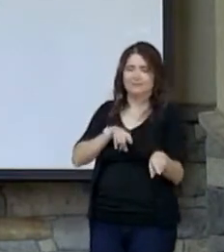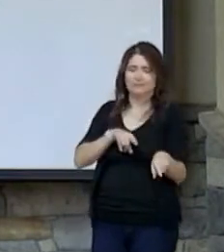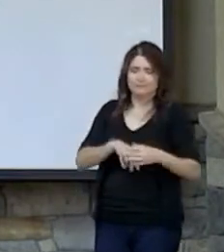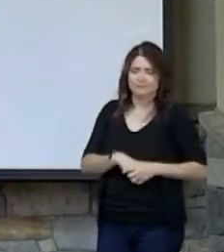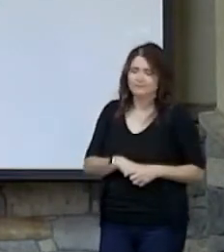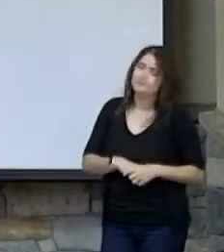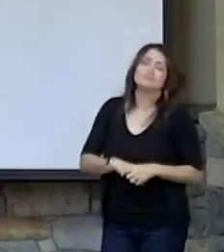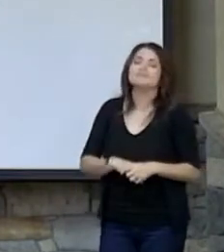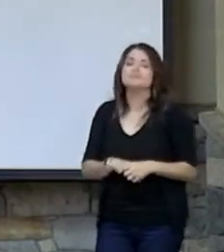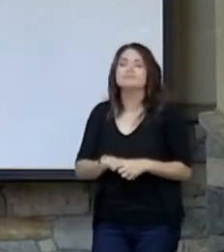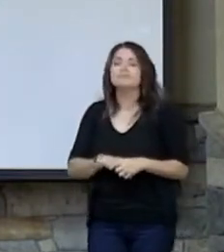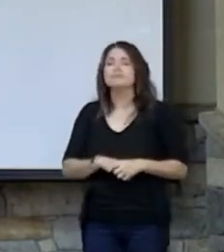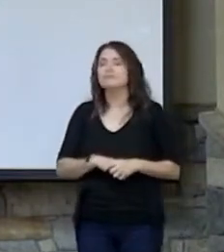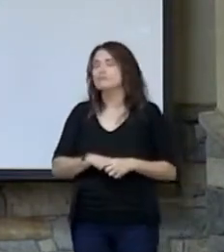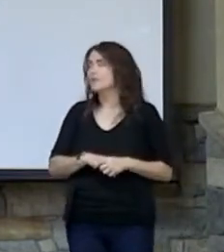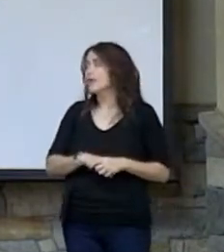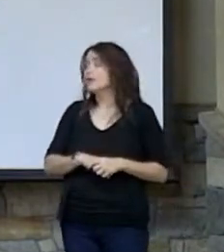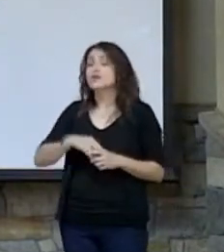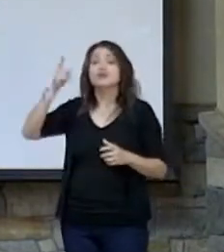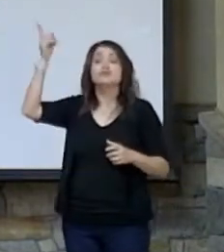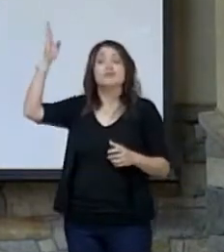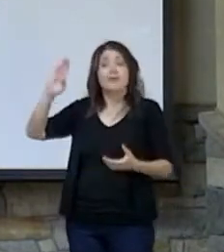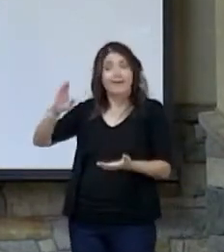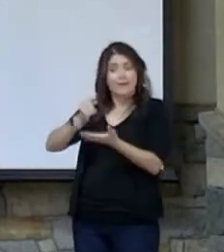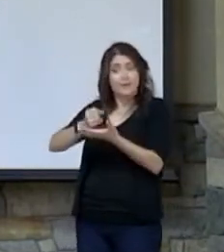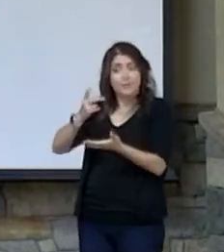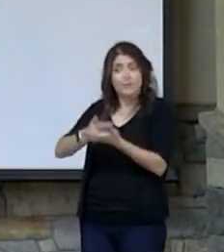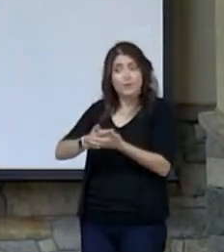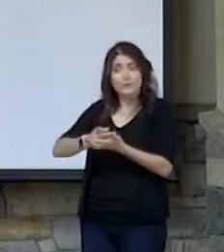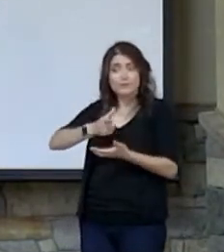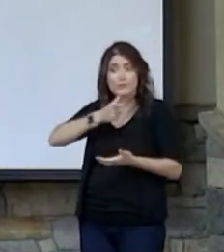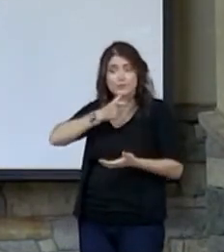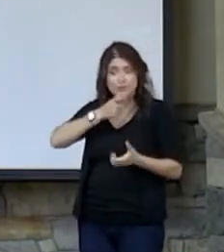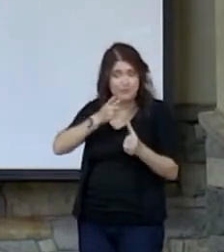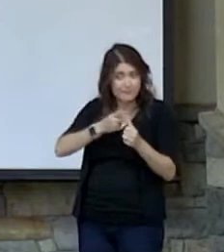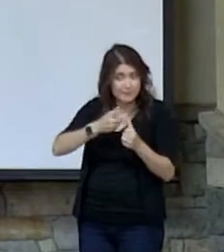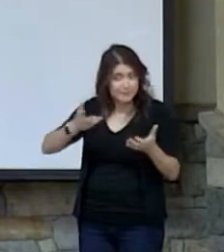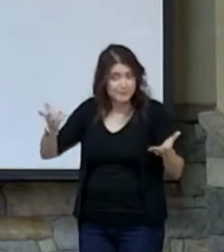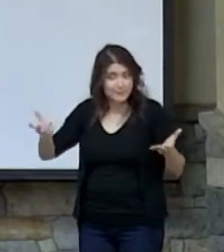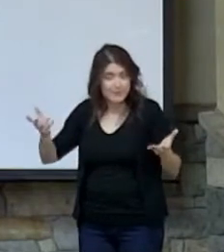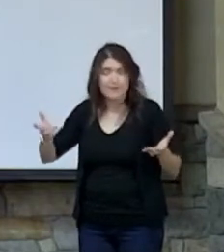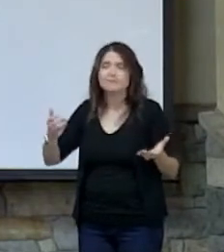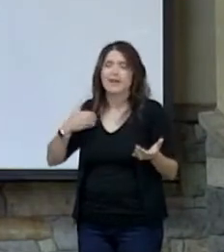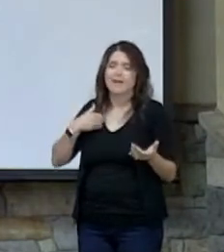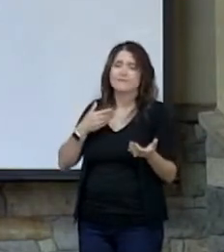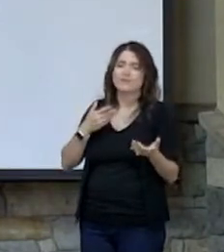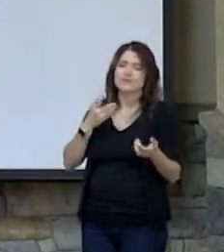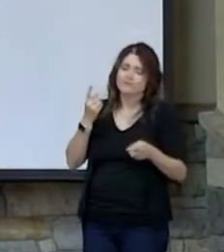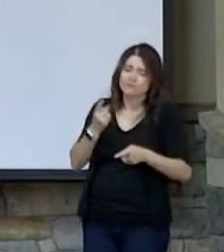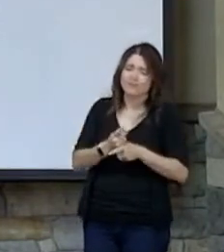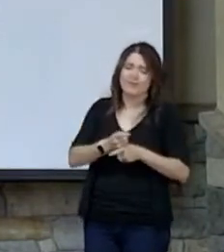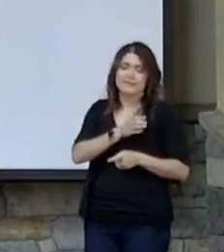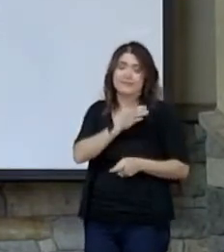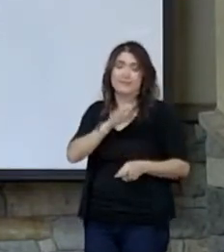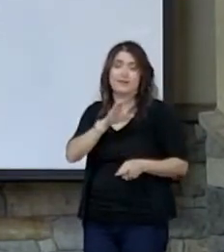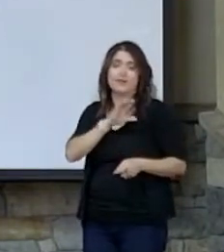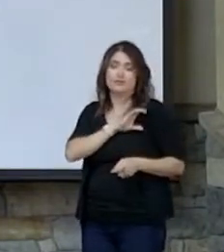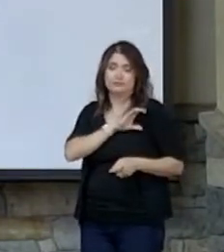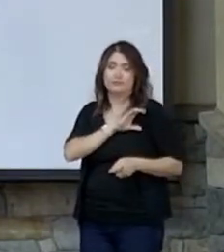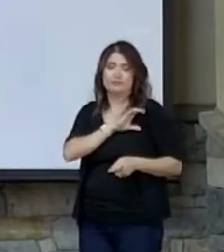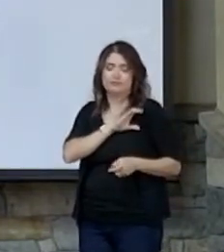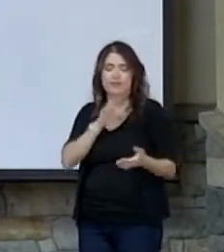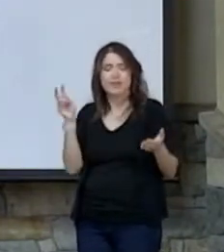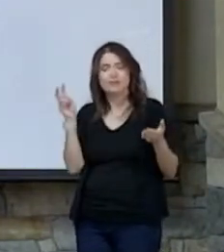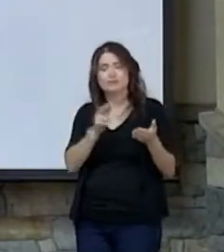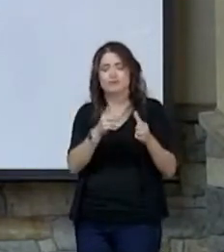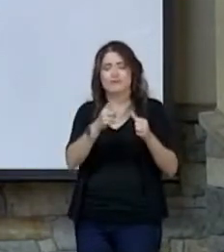So let's see. God approves those who, first of all, have the right character. Let's look at the